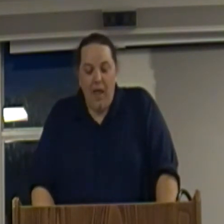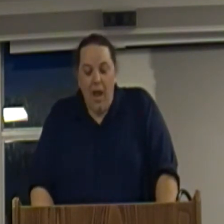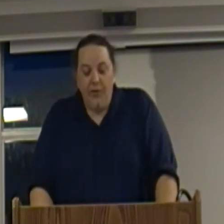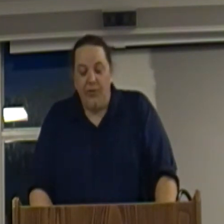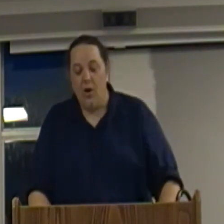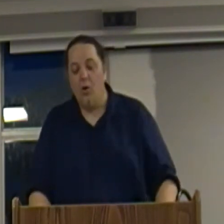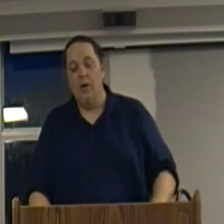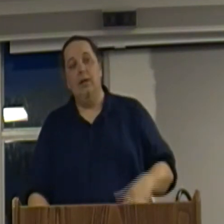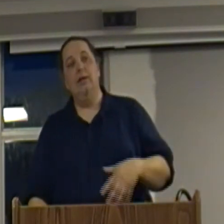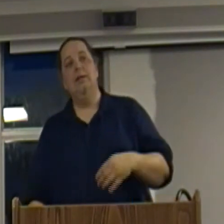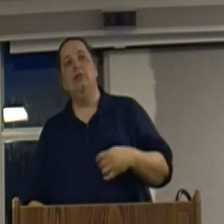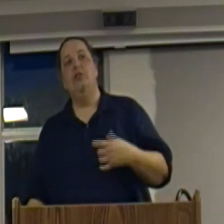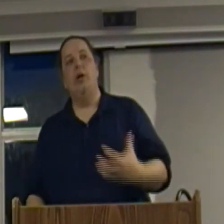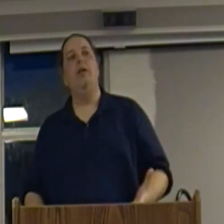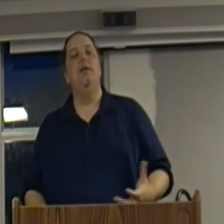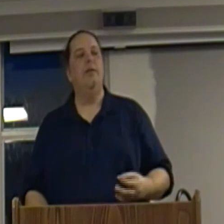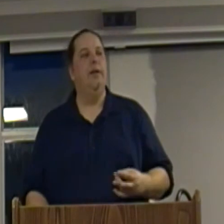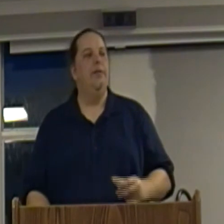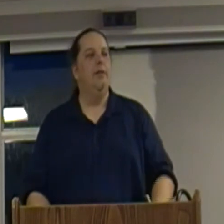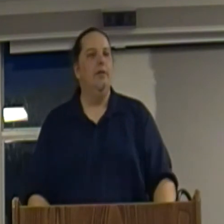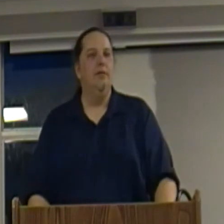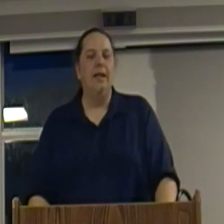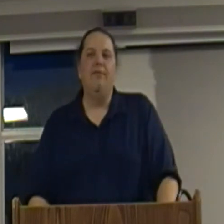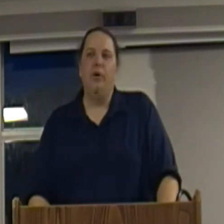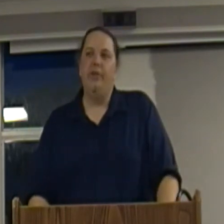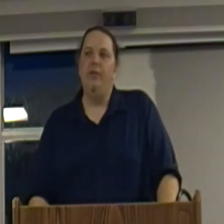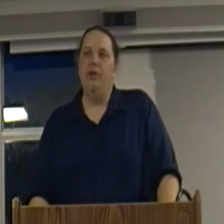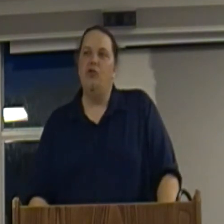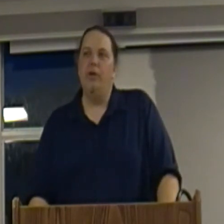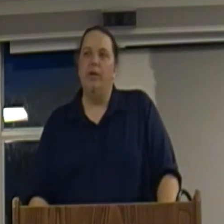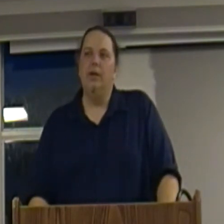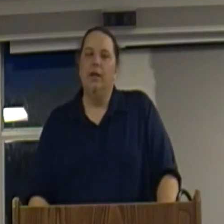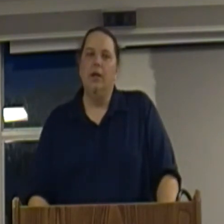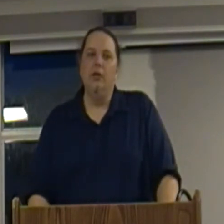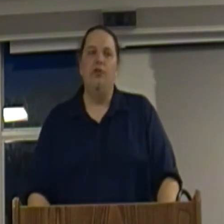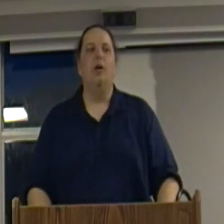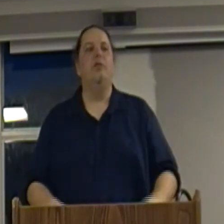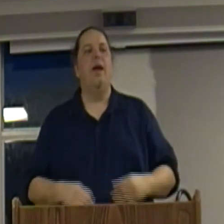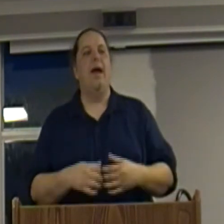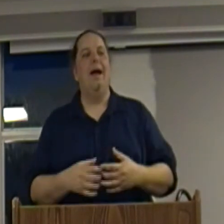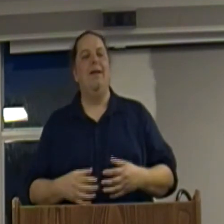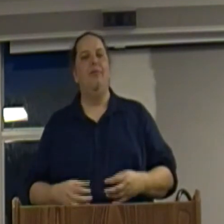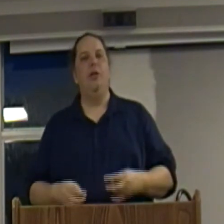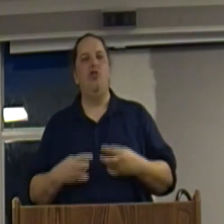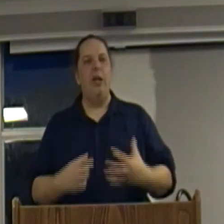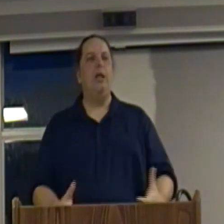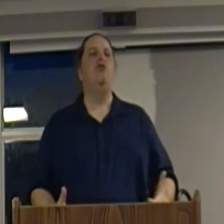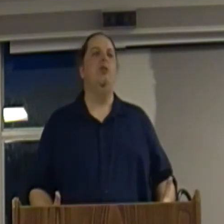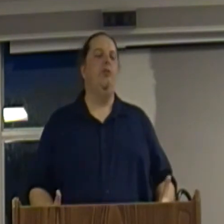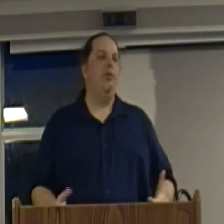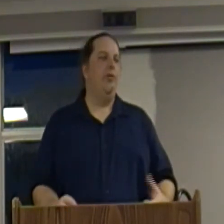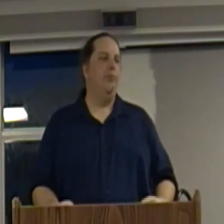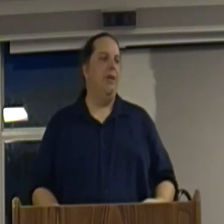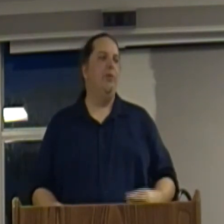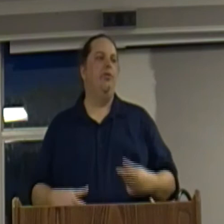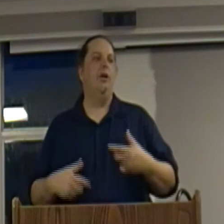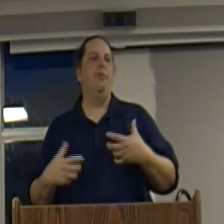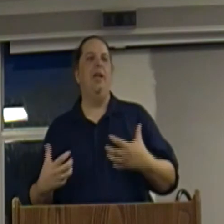And so, starting in the late 14th century, you start to have a change in the system. People start being